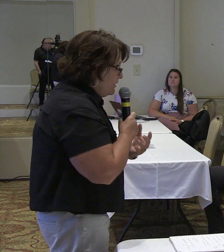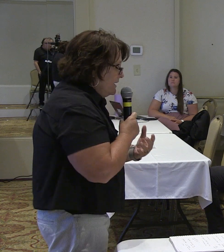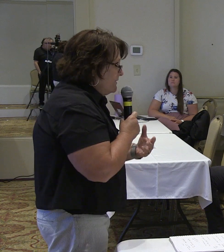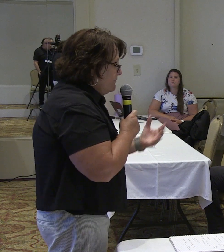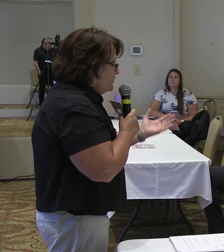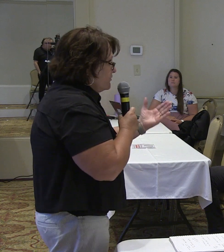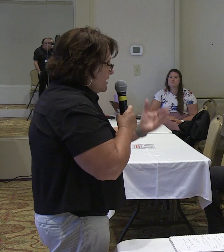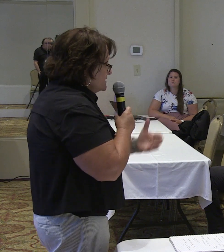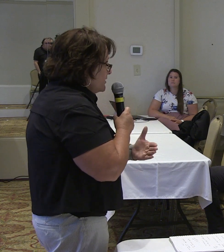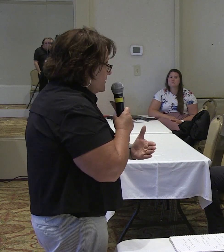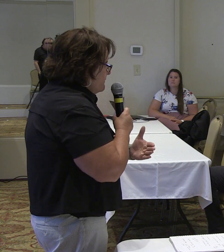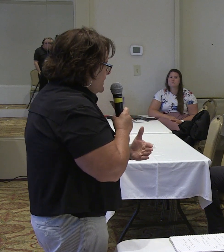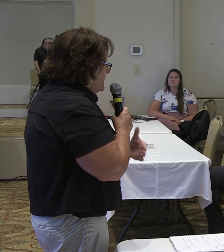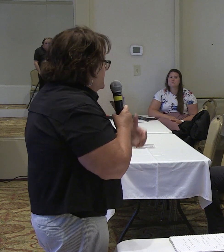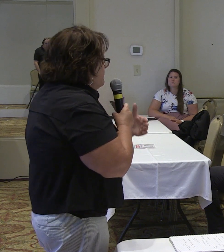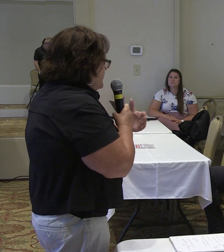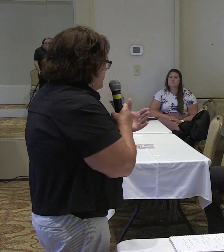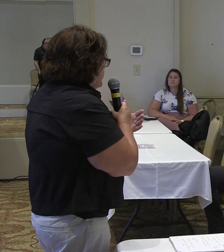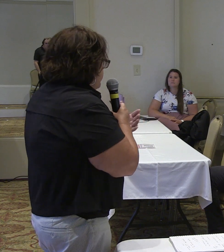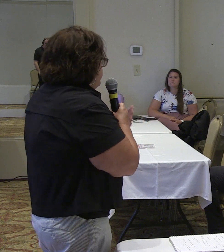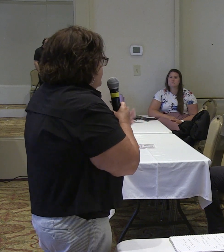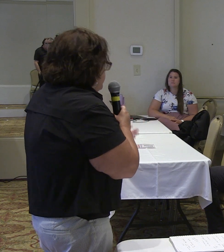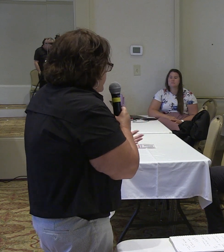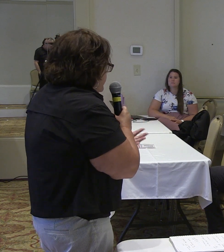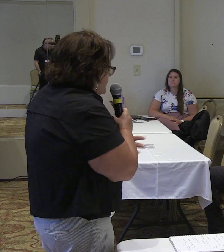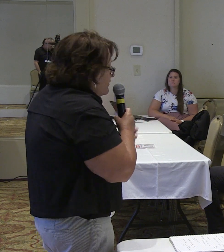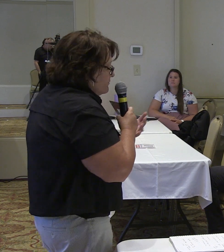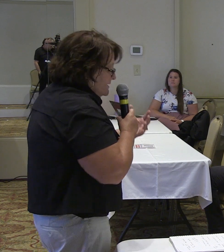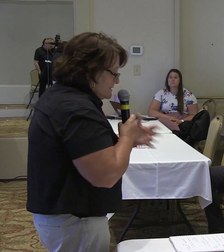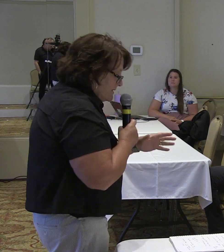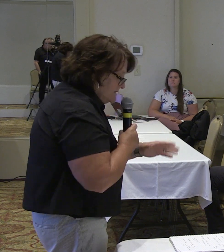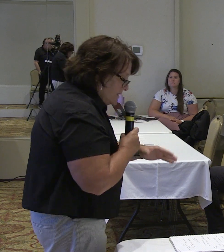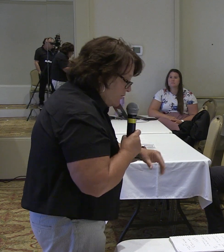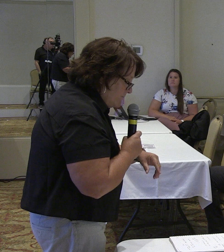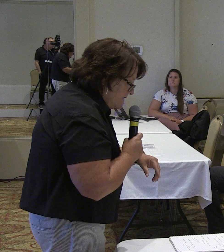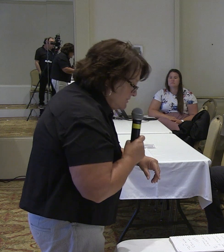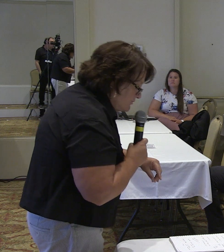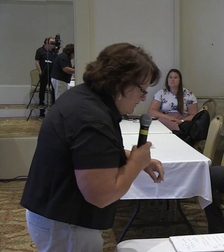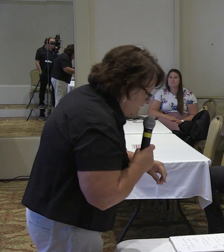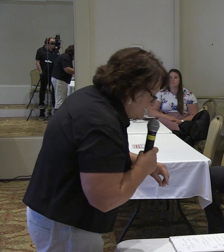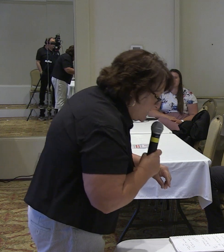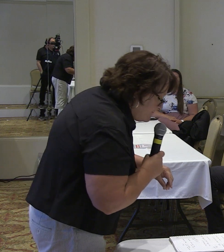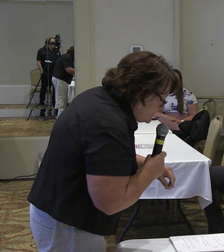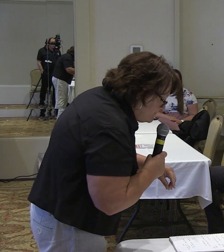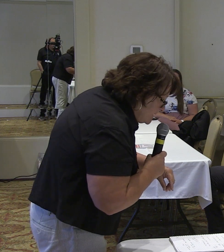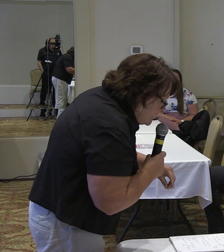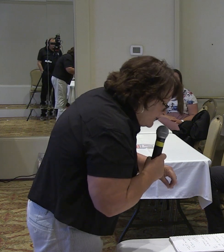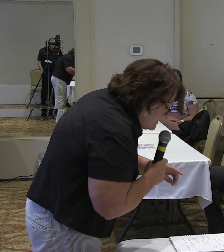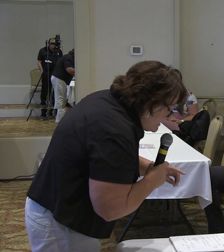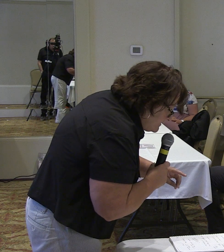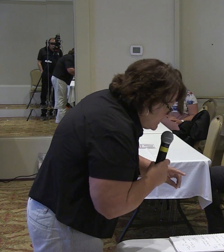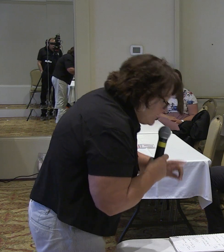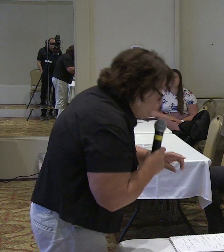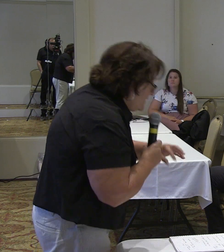accountable when you're not talking about beginning with a two-parent home that somebody's at home making sure things happen uh the other thing